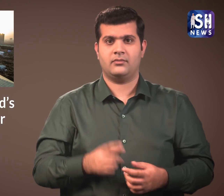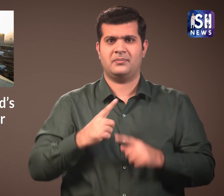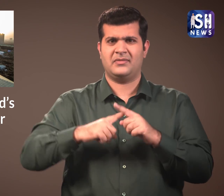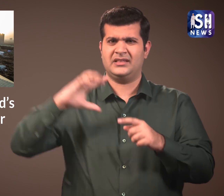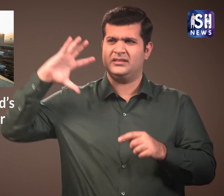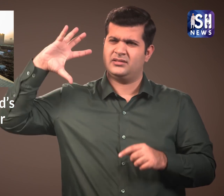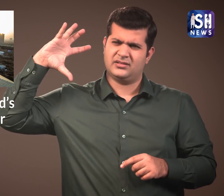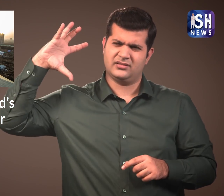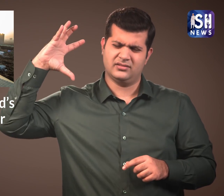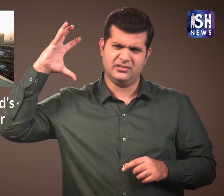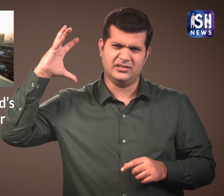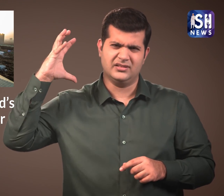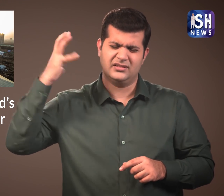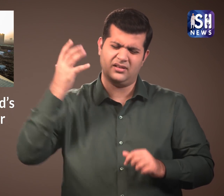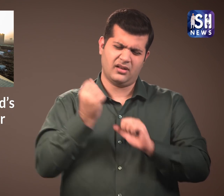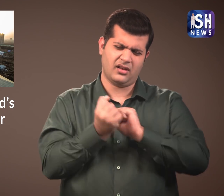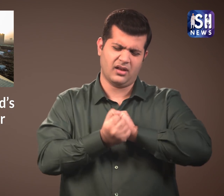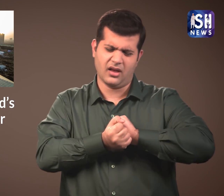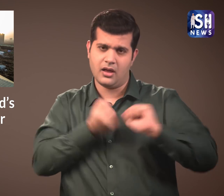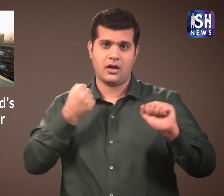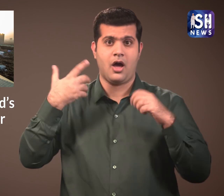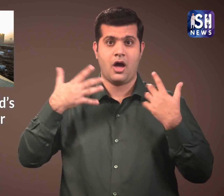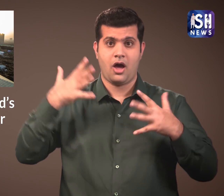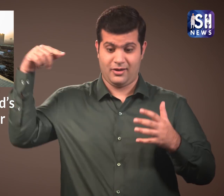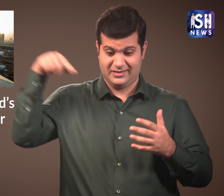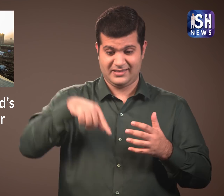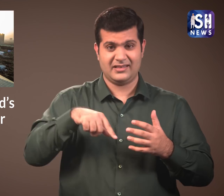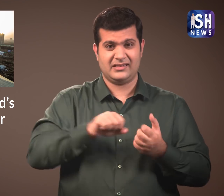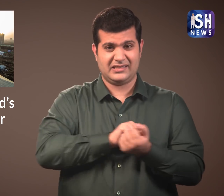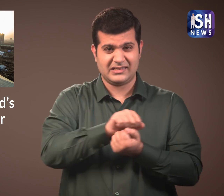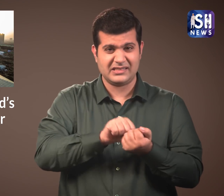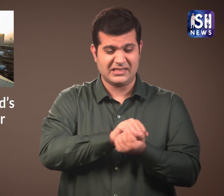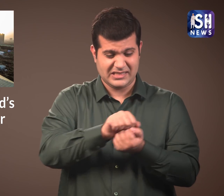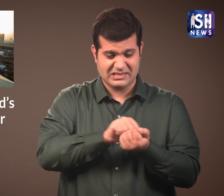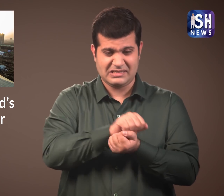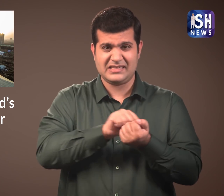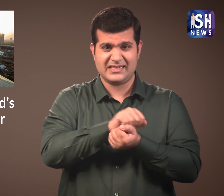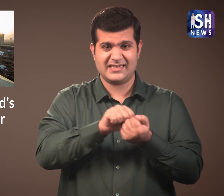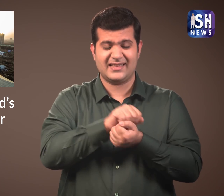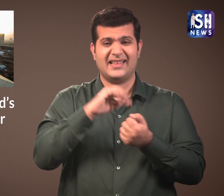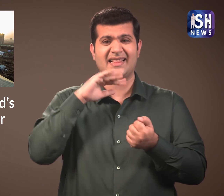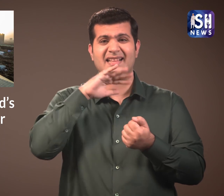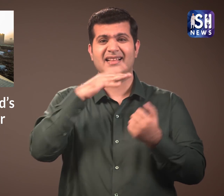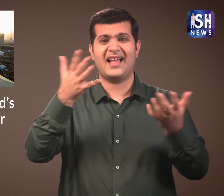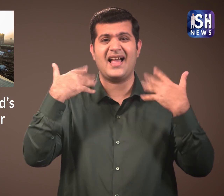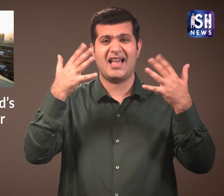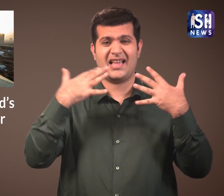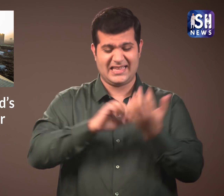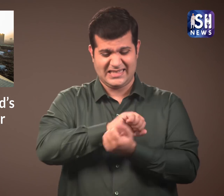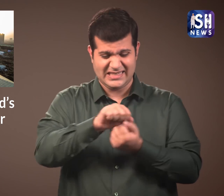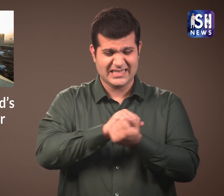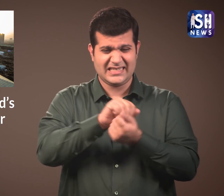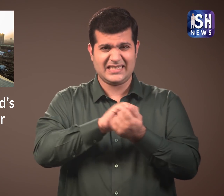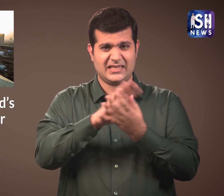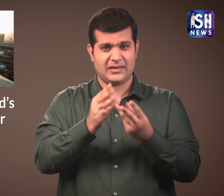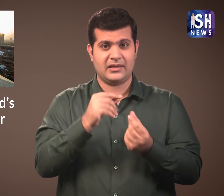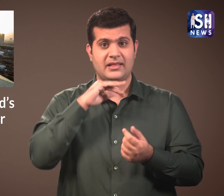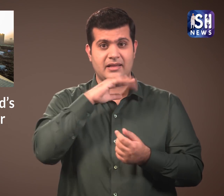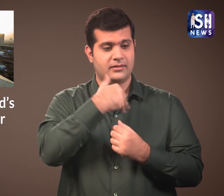The sun's rays heats the polluted air which removes the pollutants